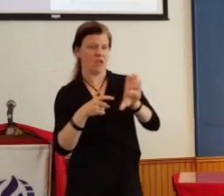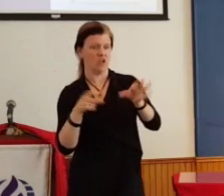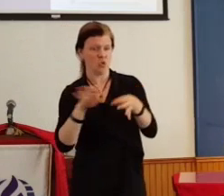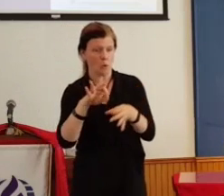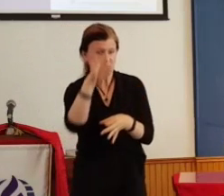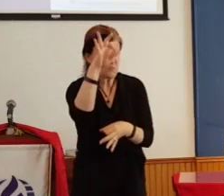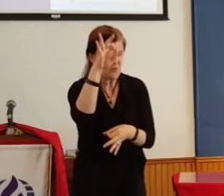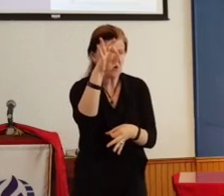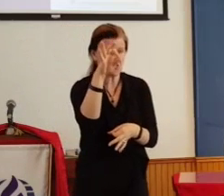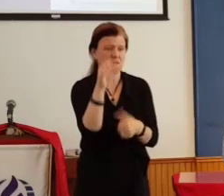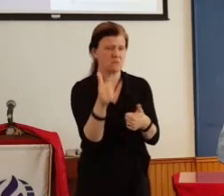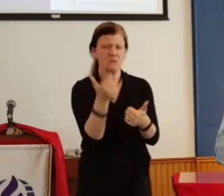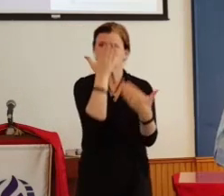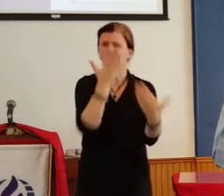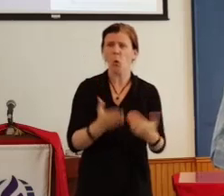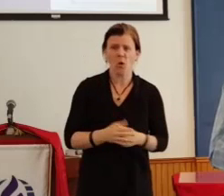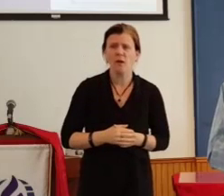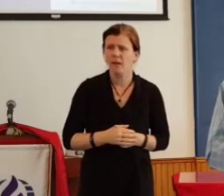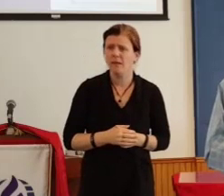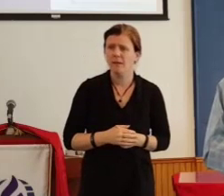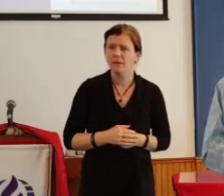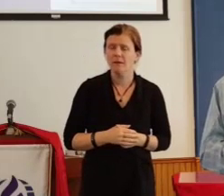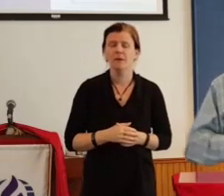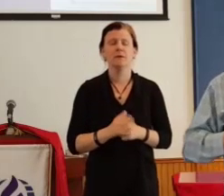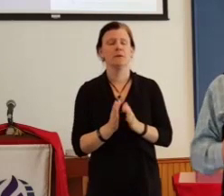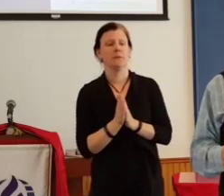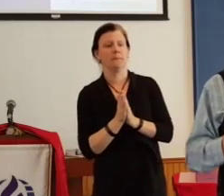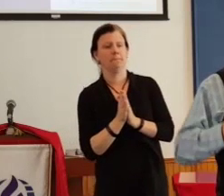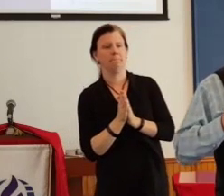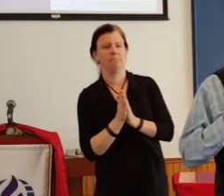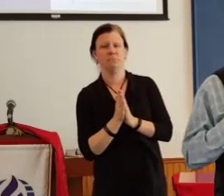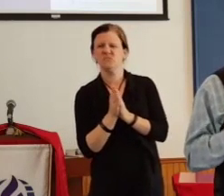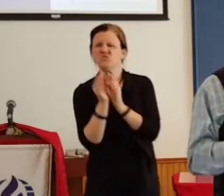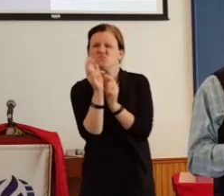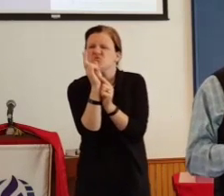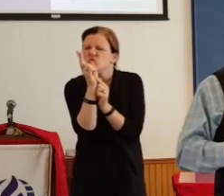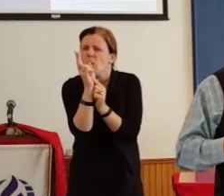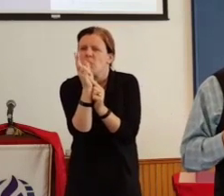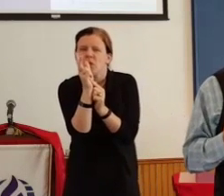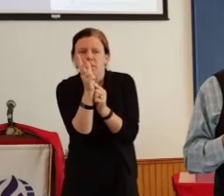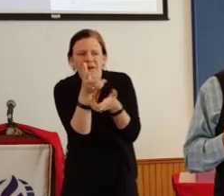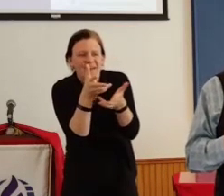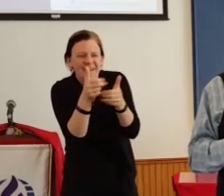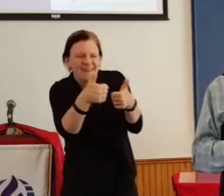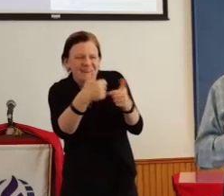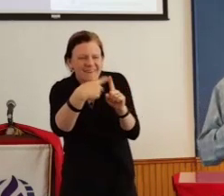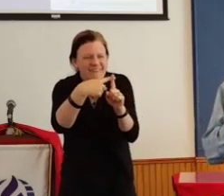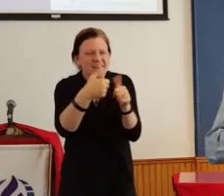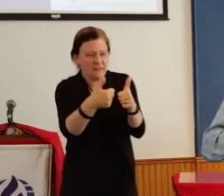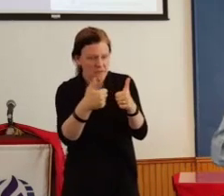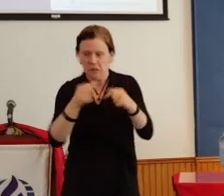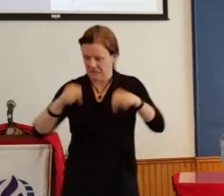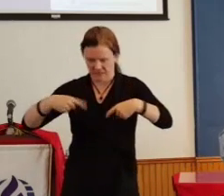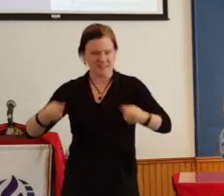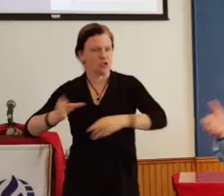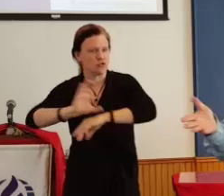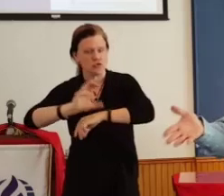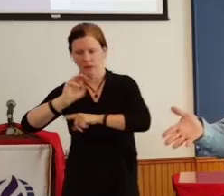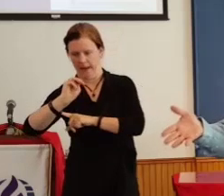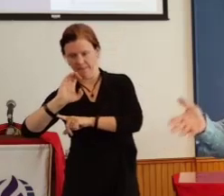is good. We get a few minutes to encourage them and tell them that there is a church and a community